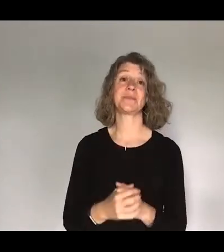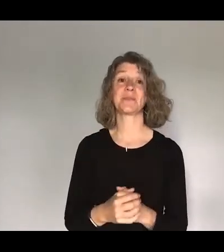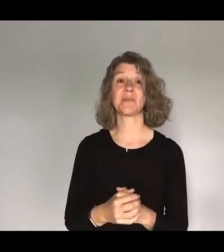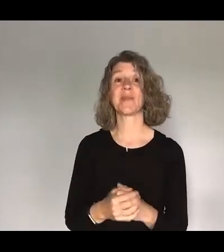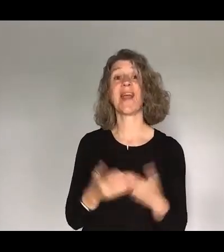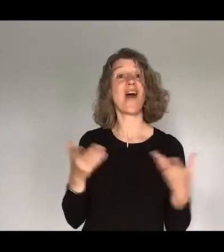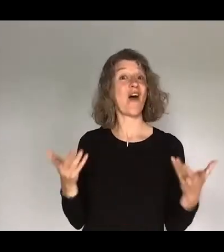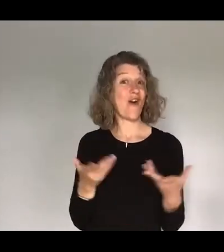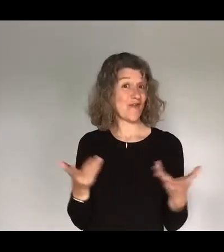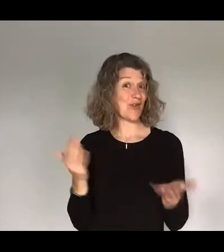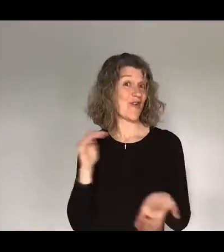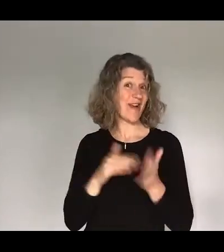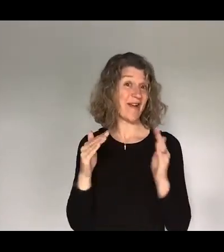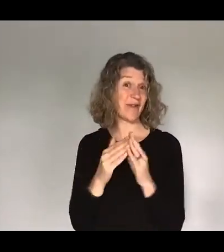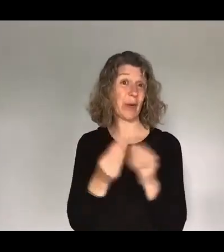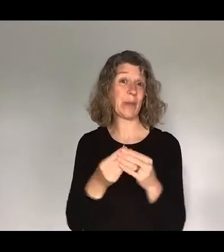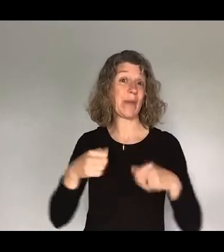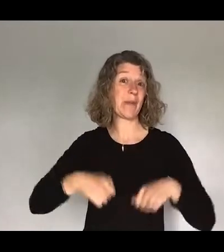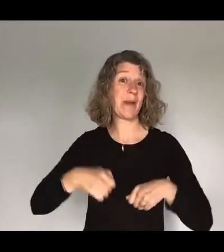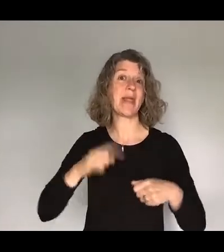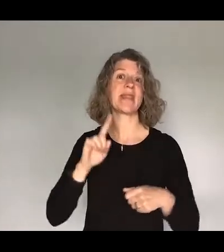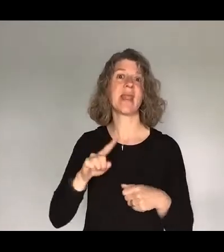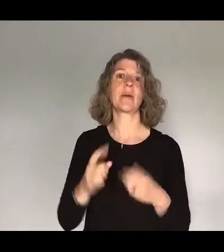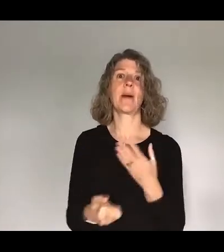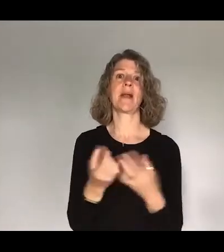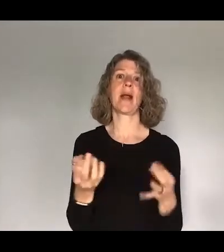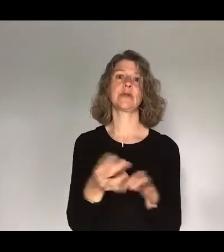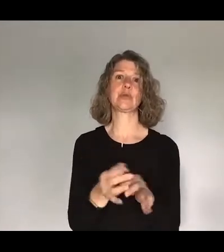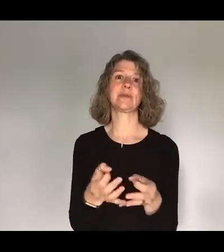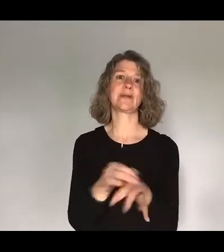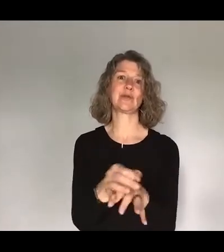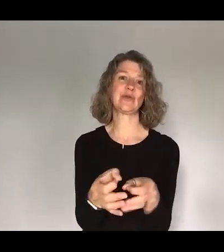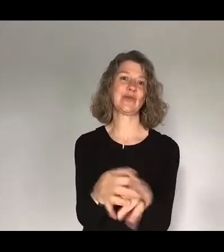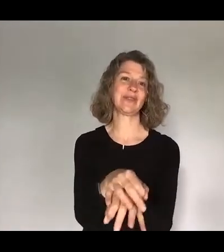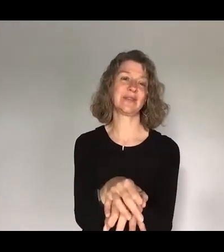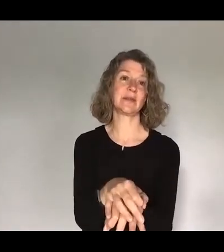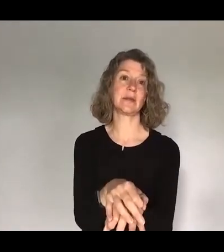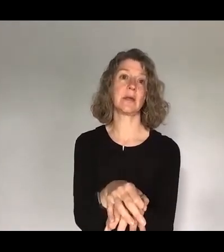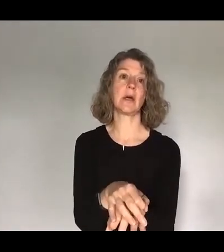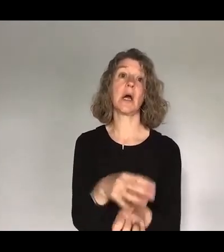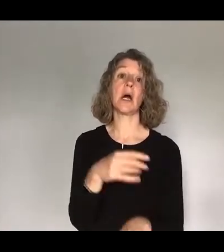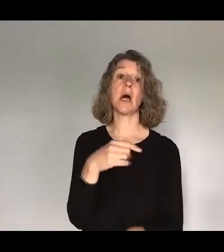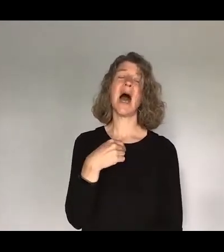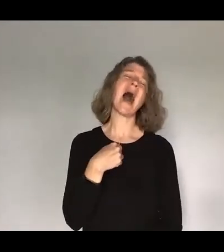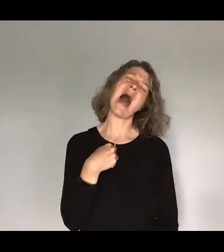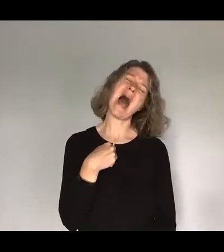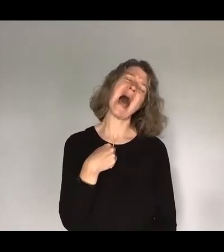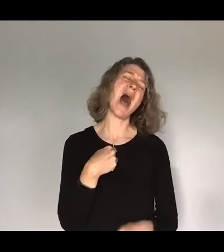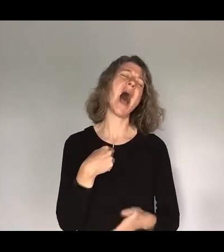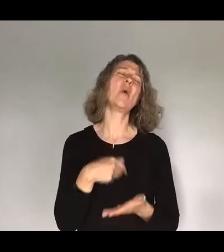with this puppy and the excuses started rolling in I would walk the puppy but I'm too tired I would